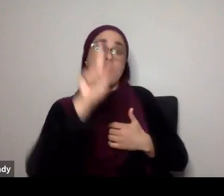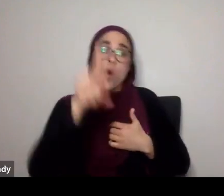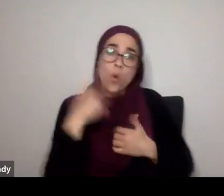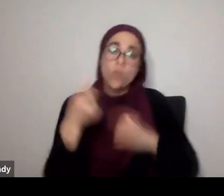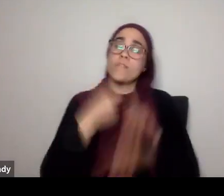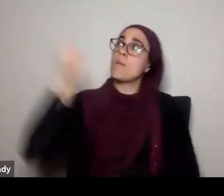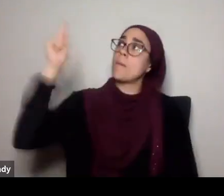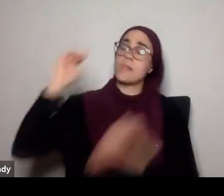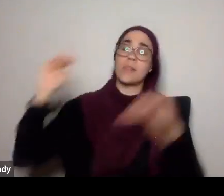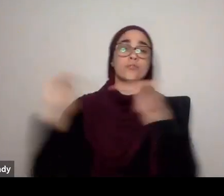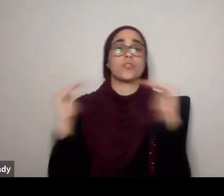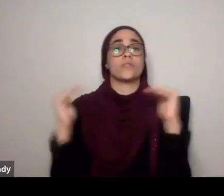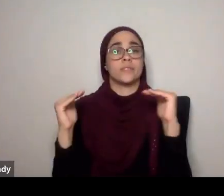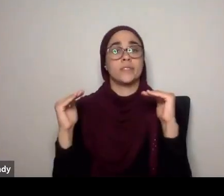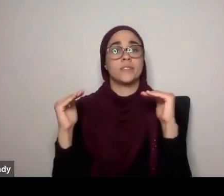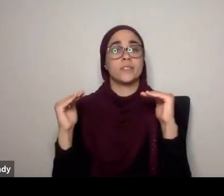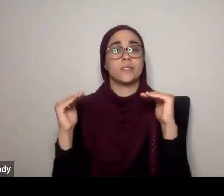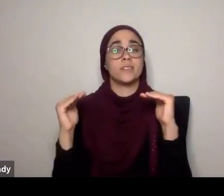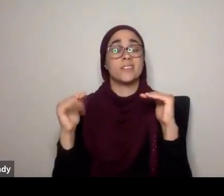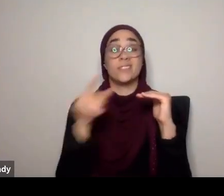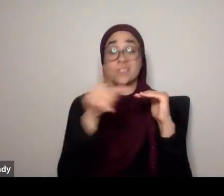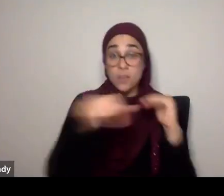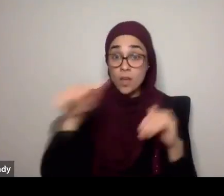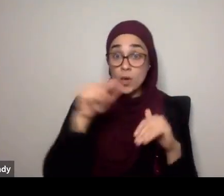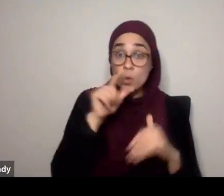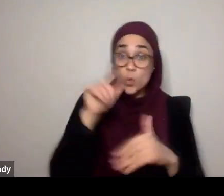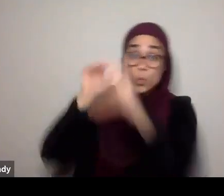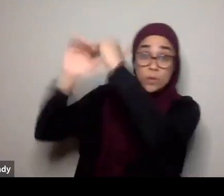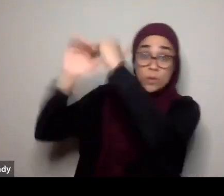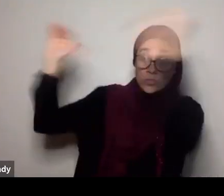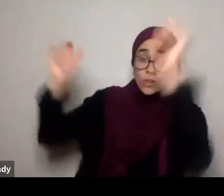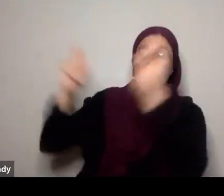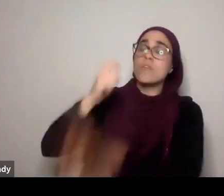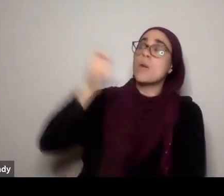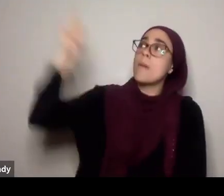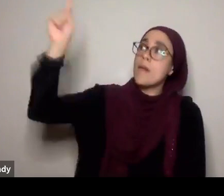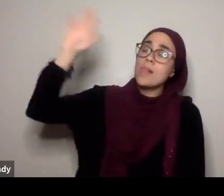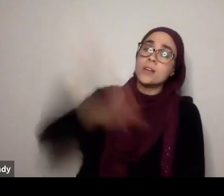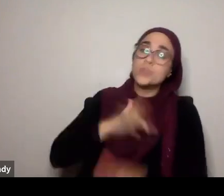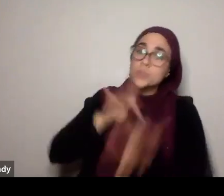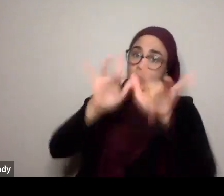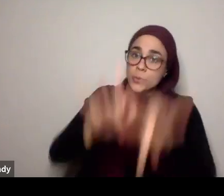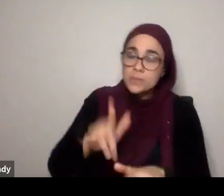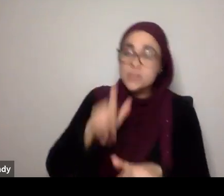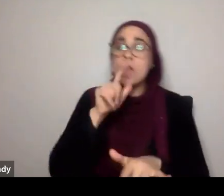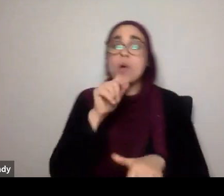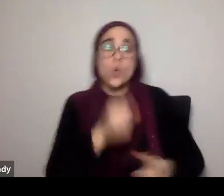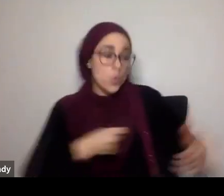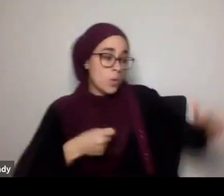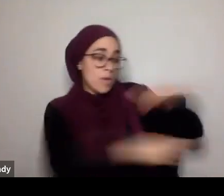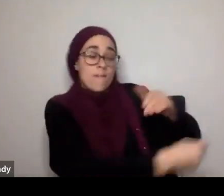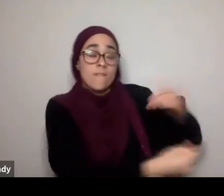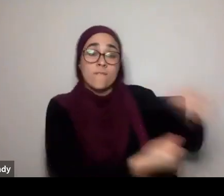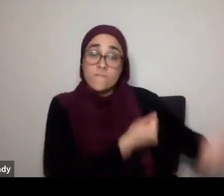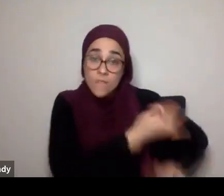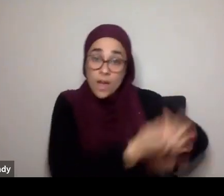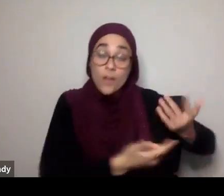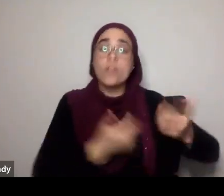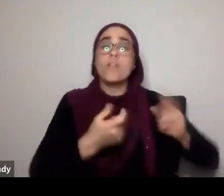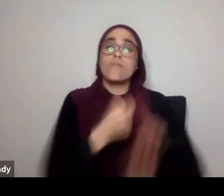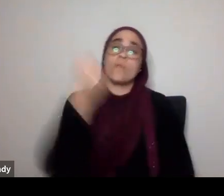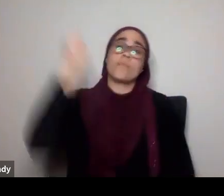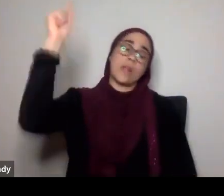and no one enters, hell, except through his justice, that needs to be very clear, when we think about, Jannah and Jahannam,